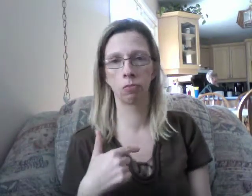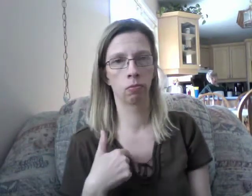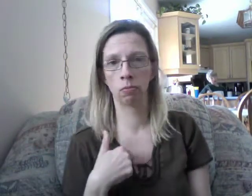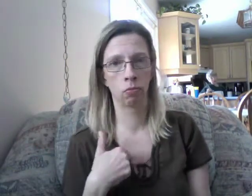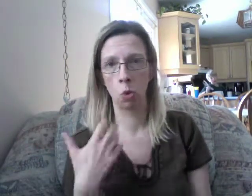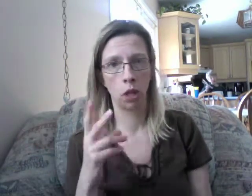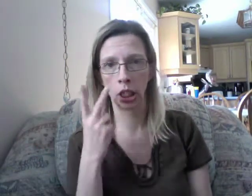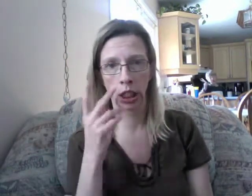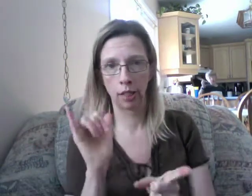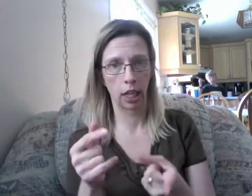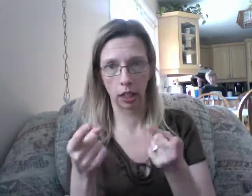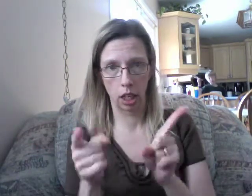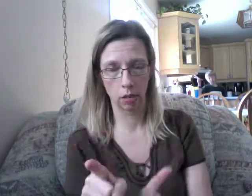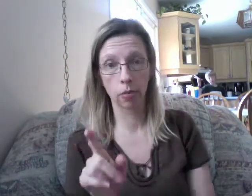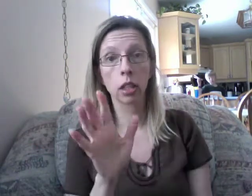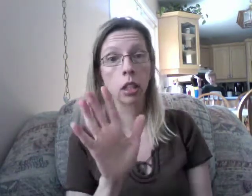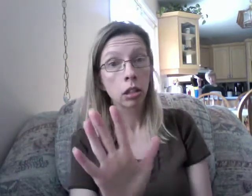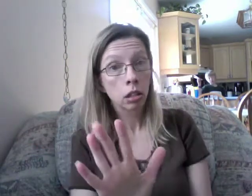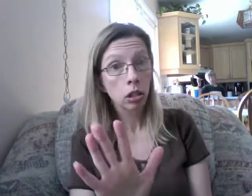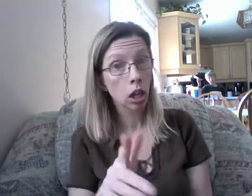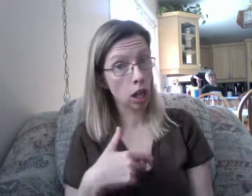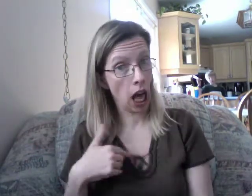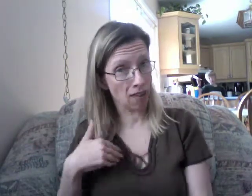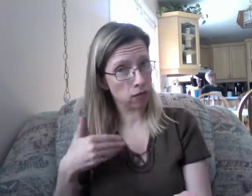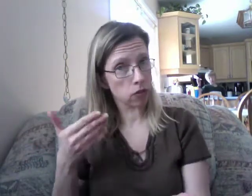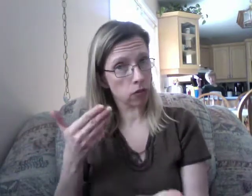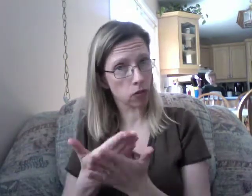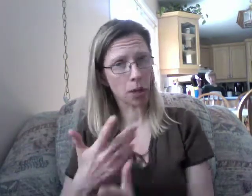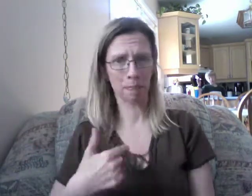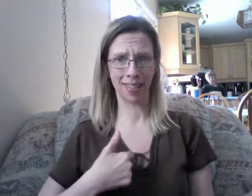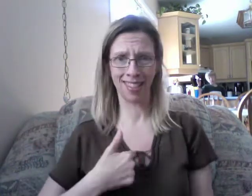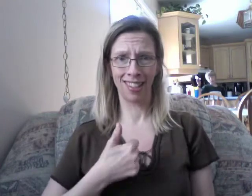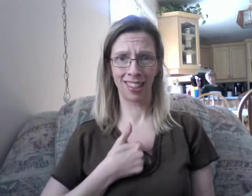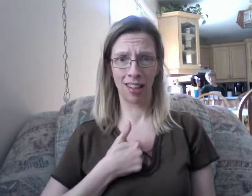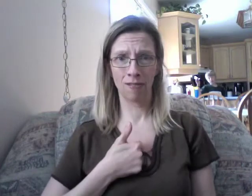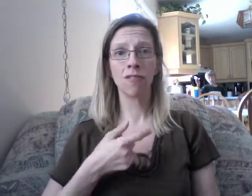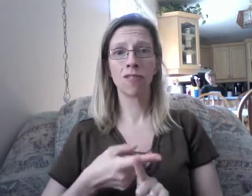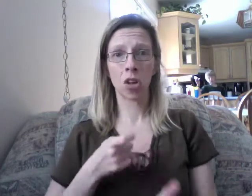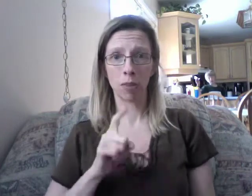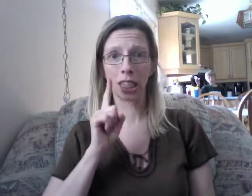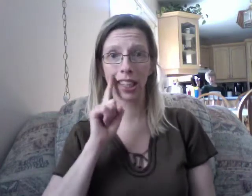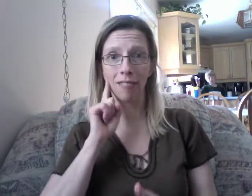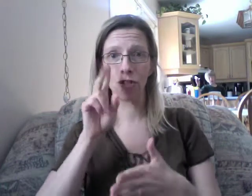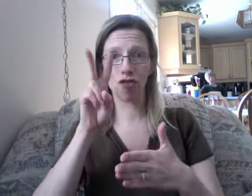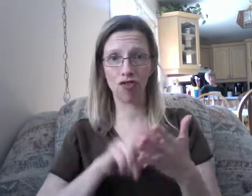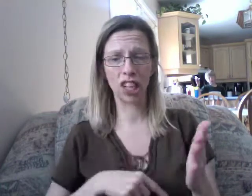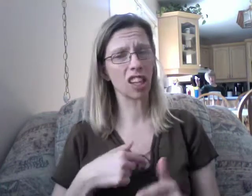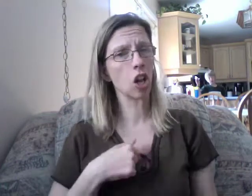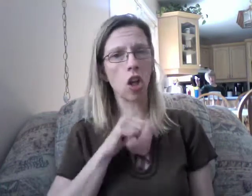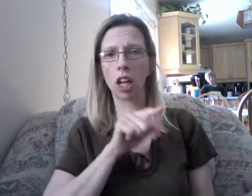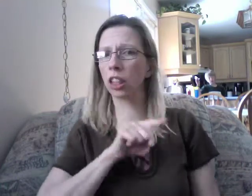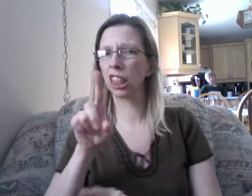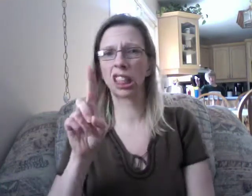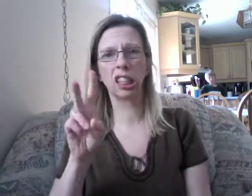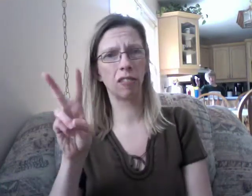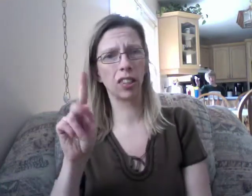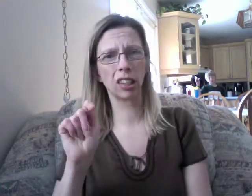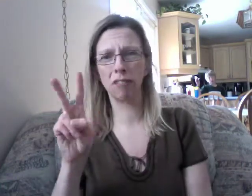Yeah! There's nothing you can do against this power of Samson's hairbrush. But it has no power.